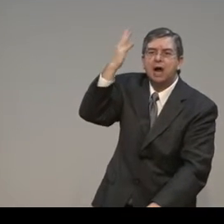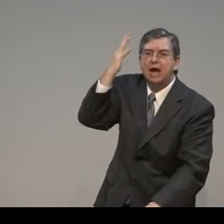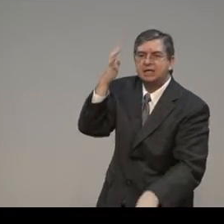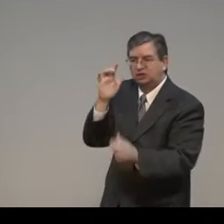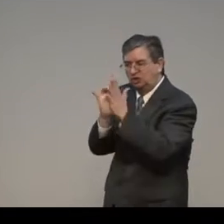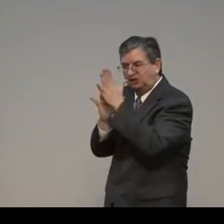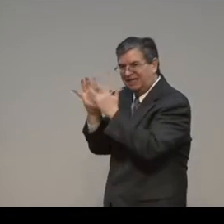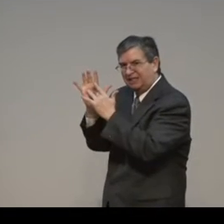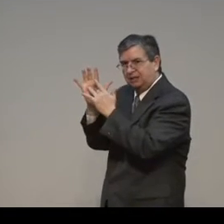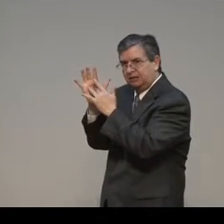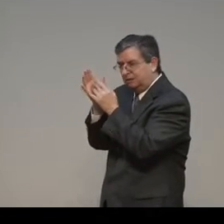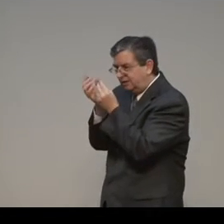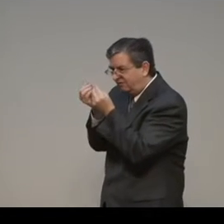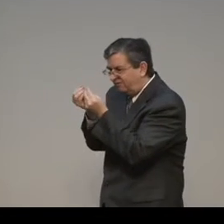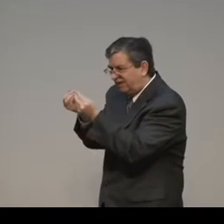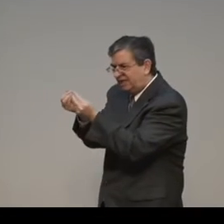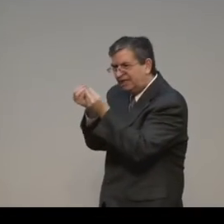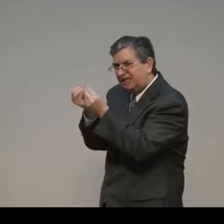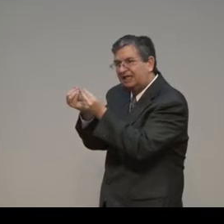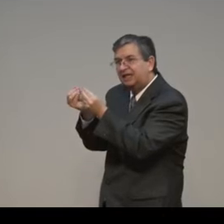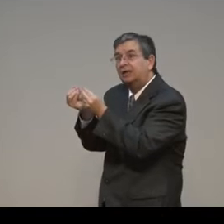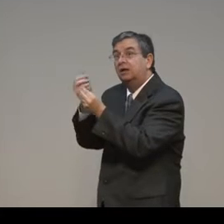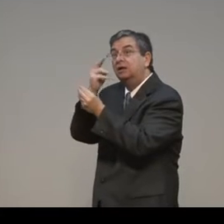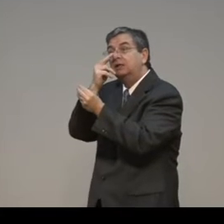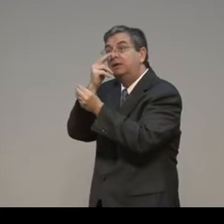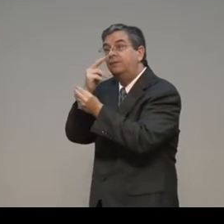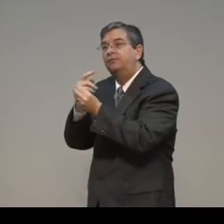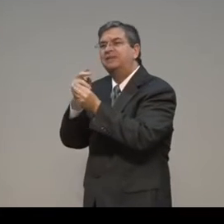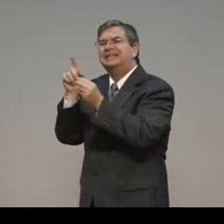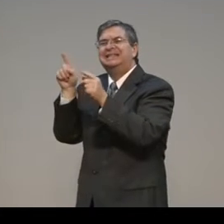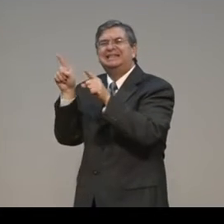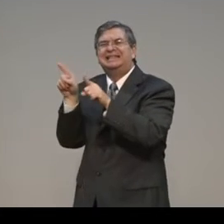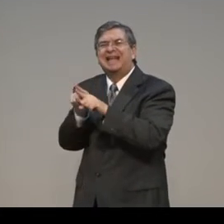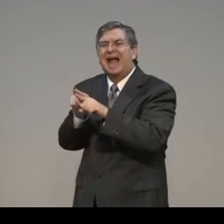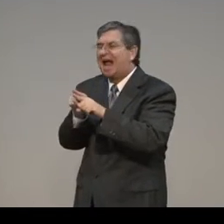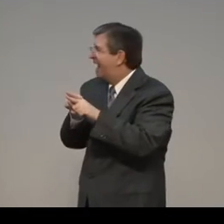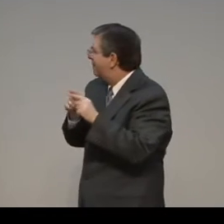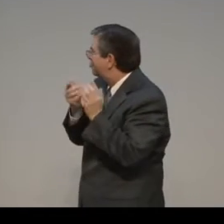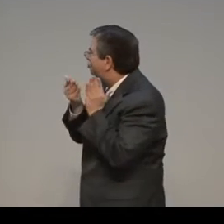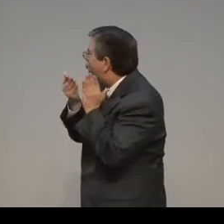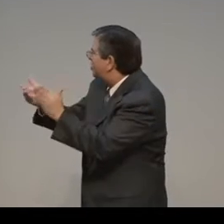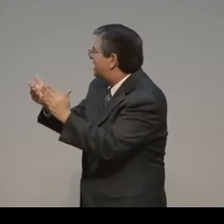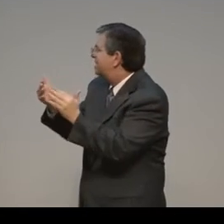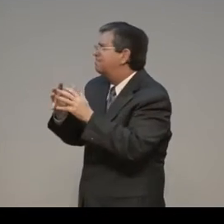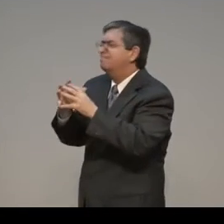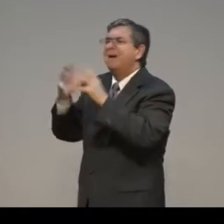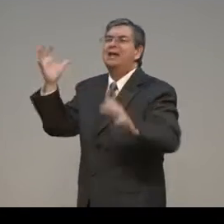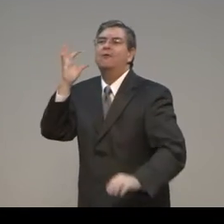we grow in Christ, and in understanding of grace, and what it is, and what it means.